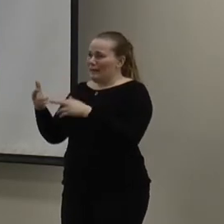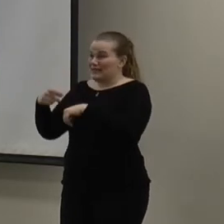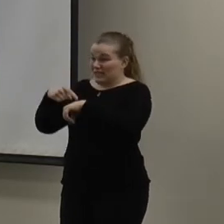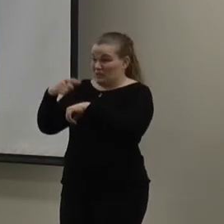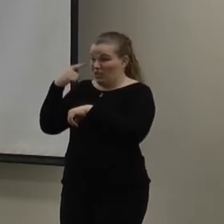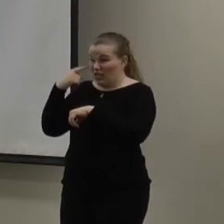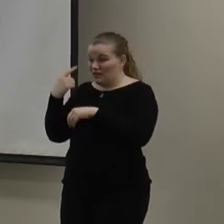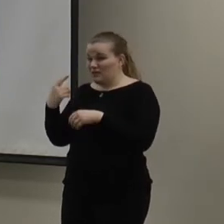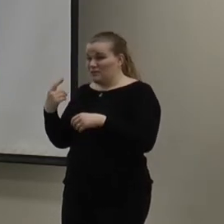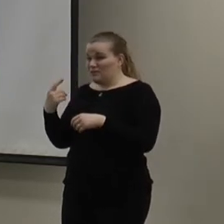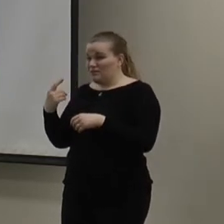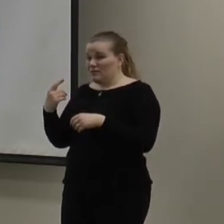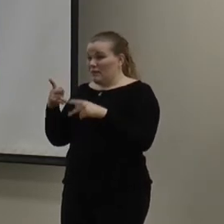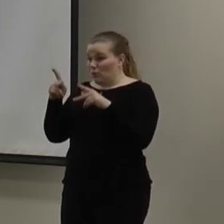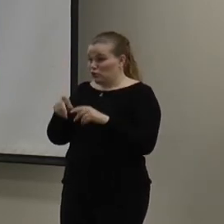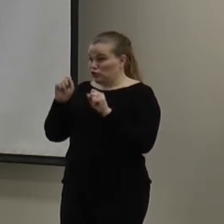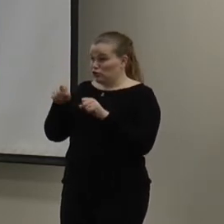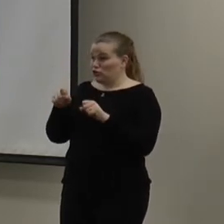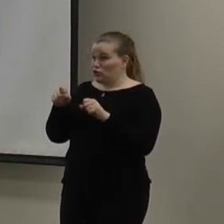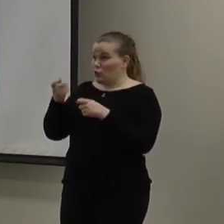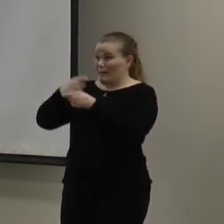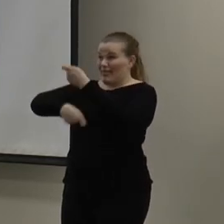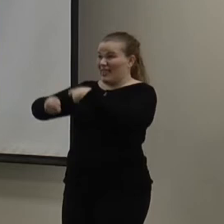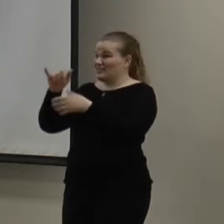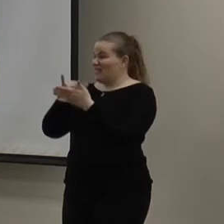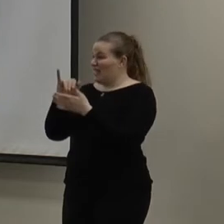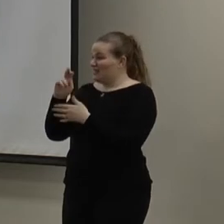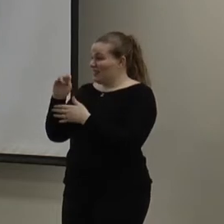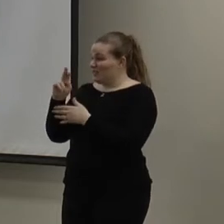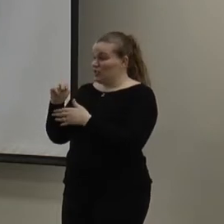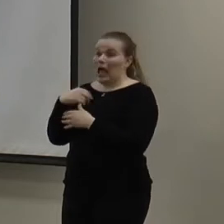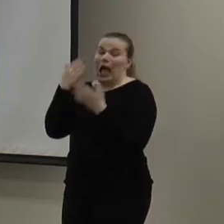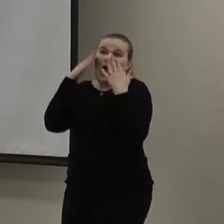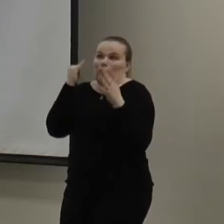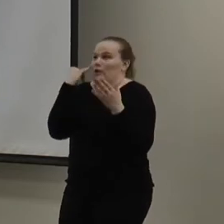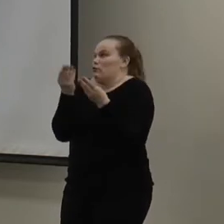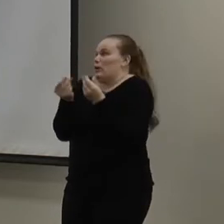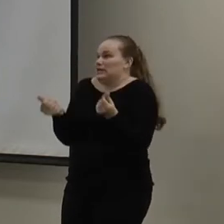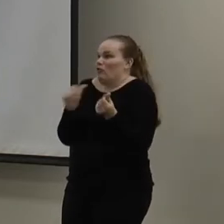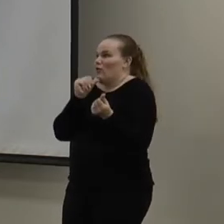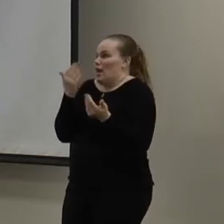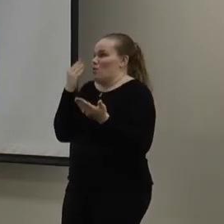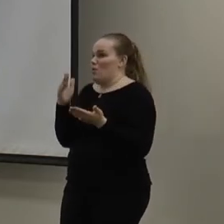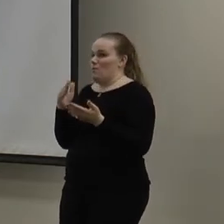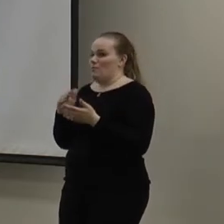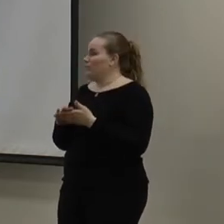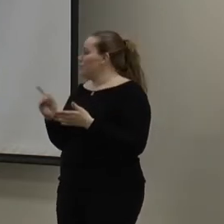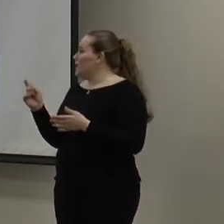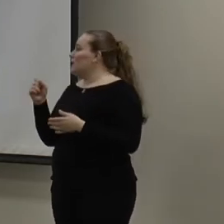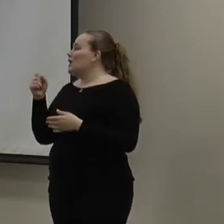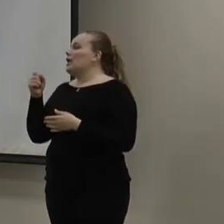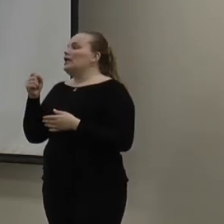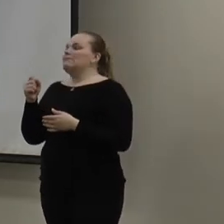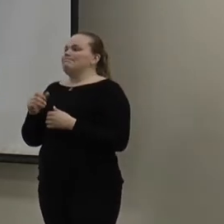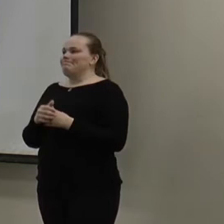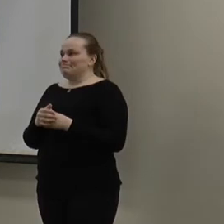that a person should have it replaced? You know, I don't know if it wears out or anything. Yeah, yeah.